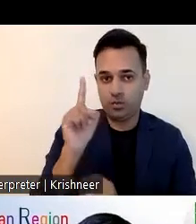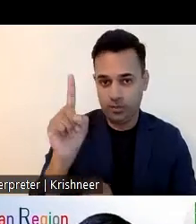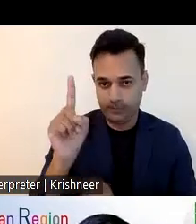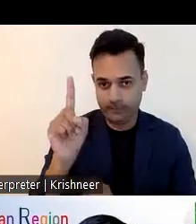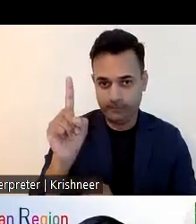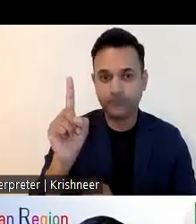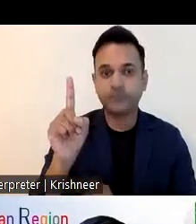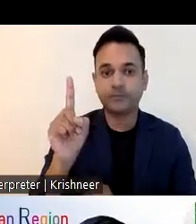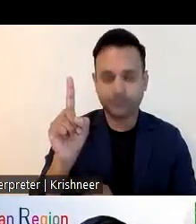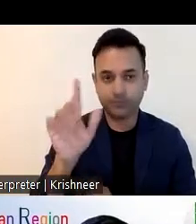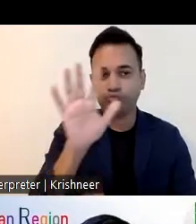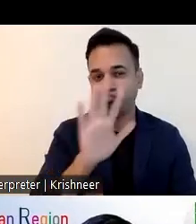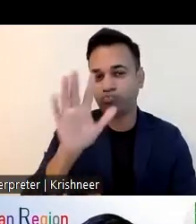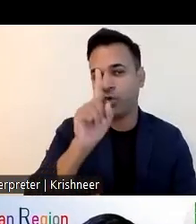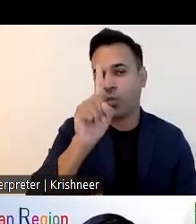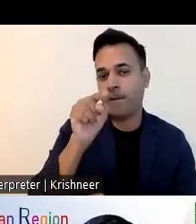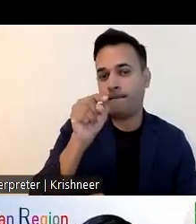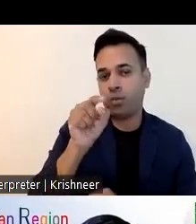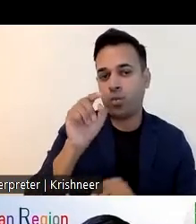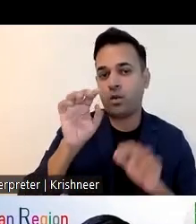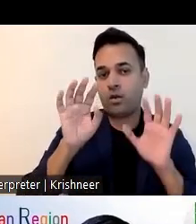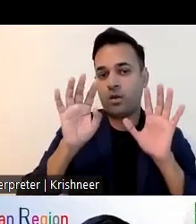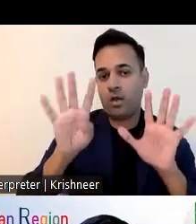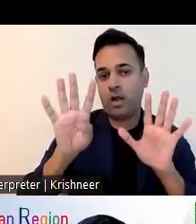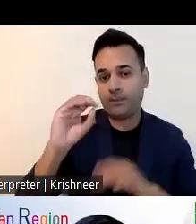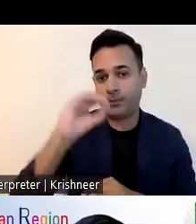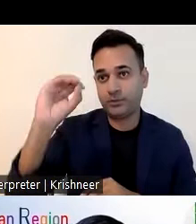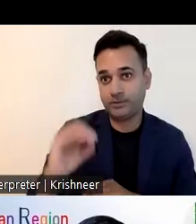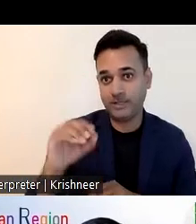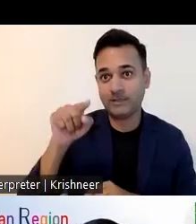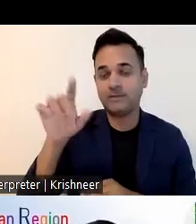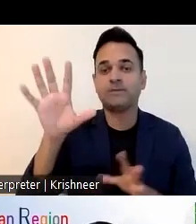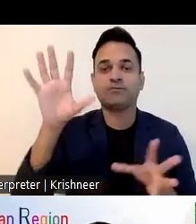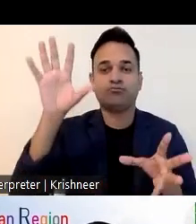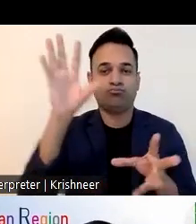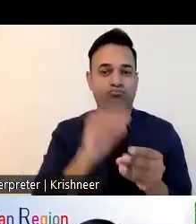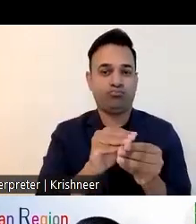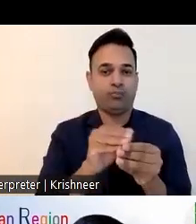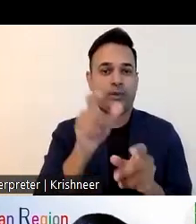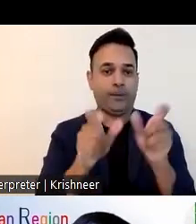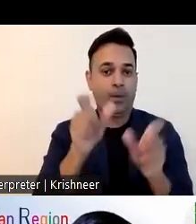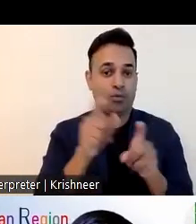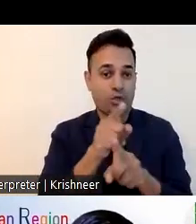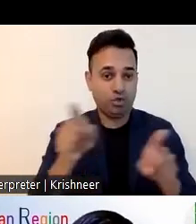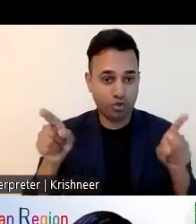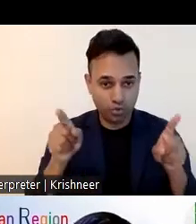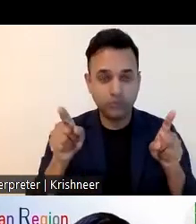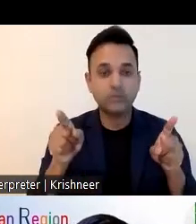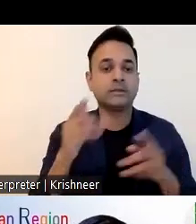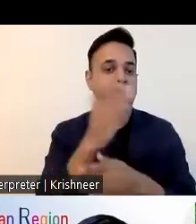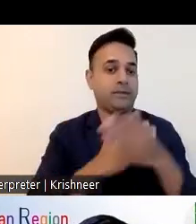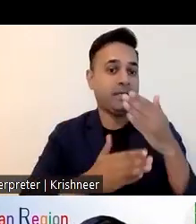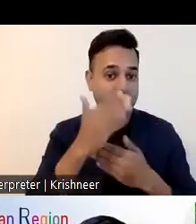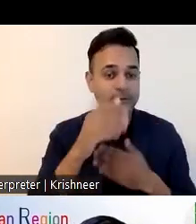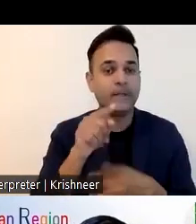or world bank has estimated that between 10 to 15 percent people have some form of disabilities here in nepal